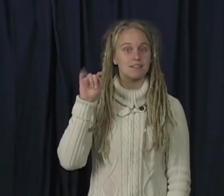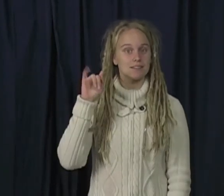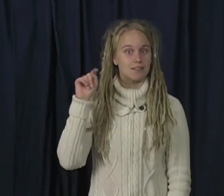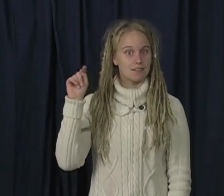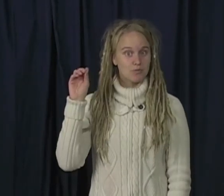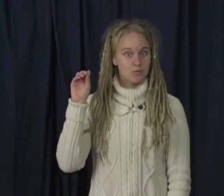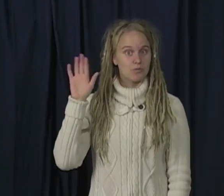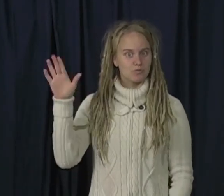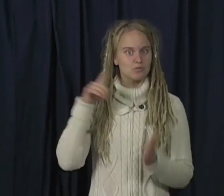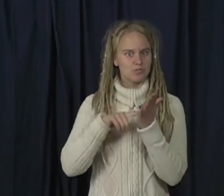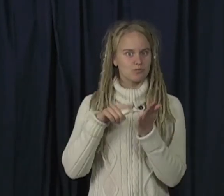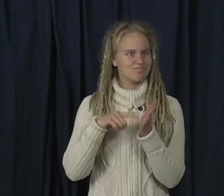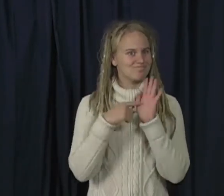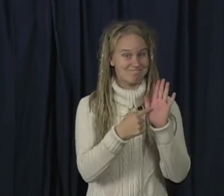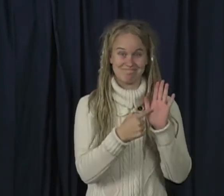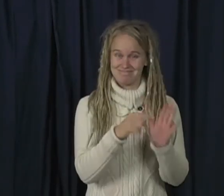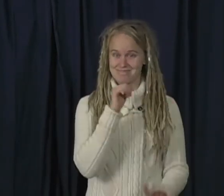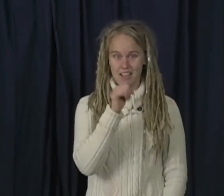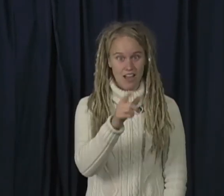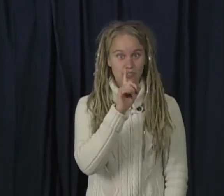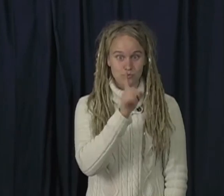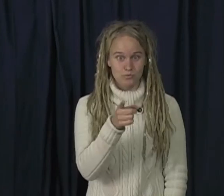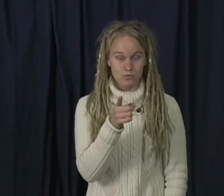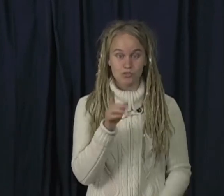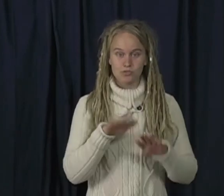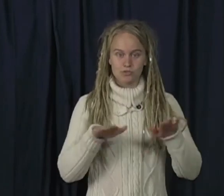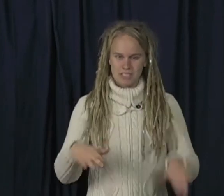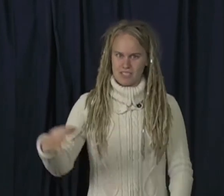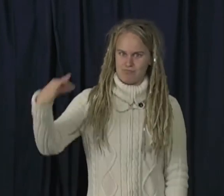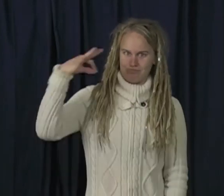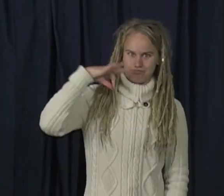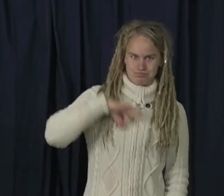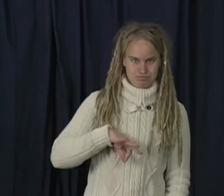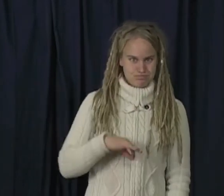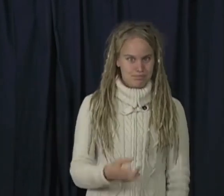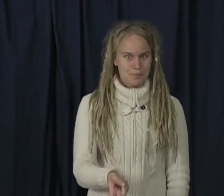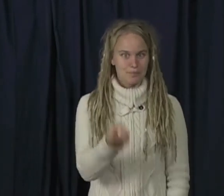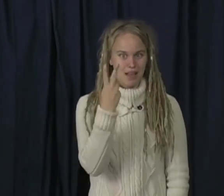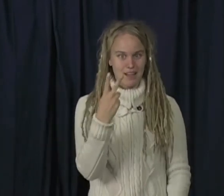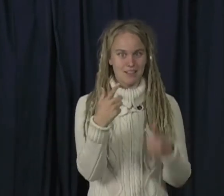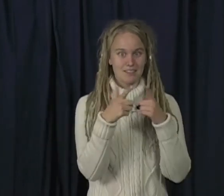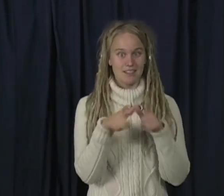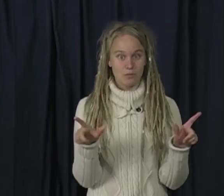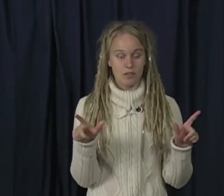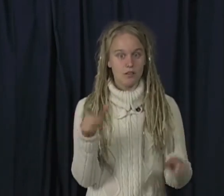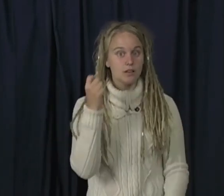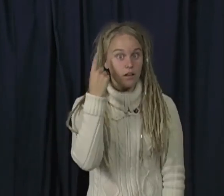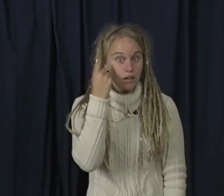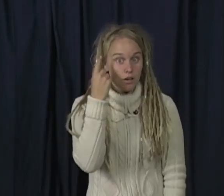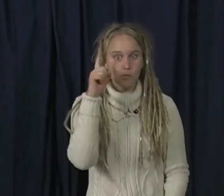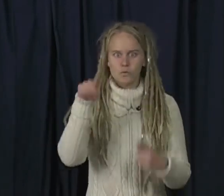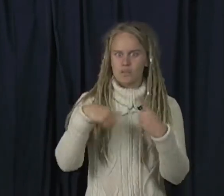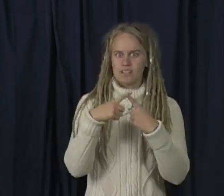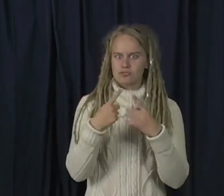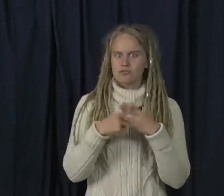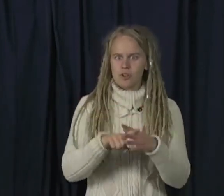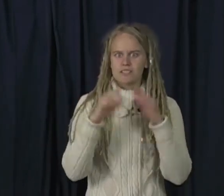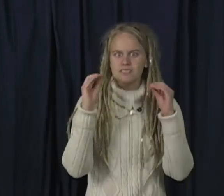However, Laura Ann Petito's recent research indicates that that is not true, that they benefit from being bilingual. However, the